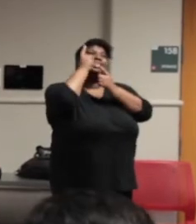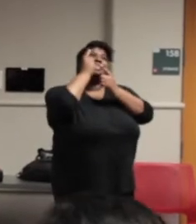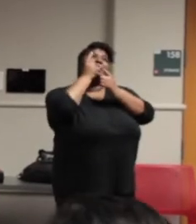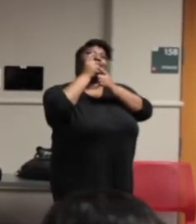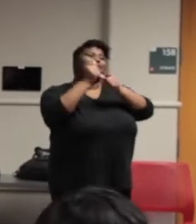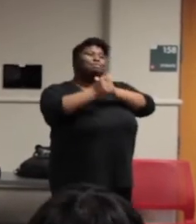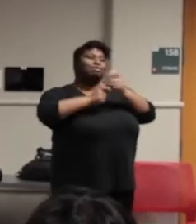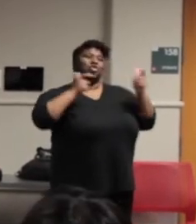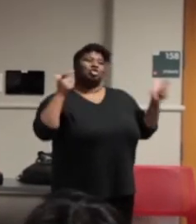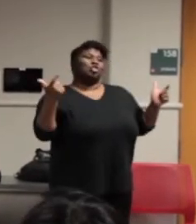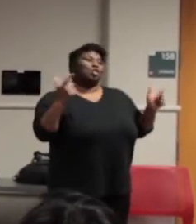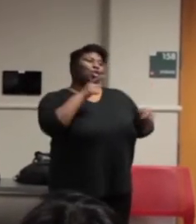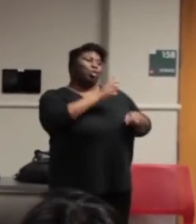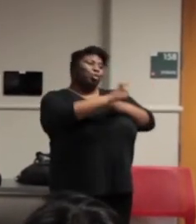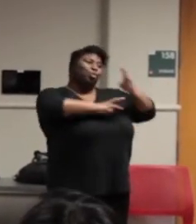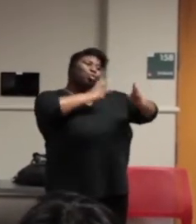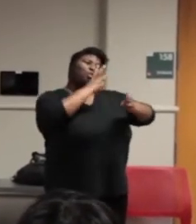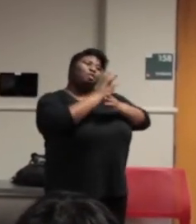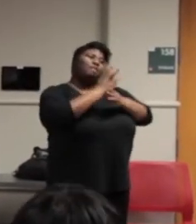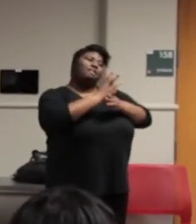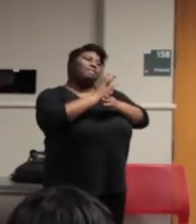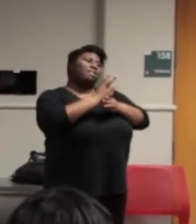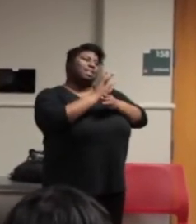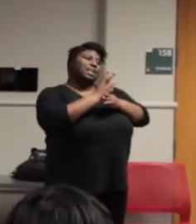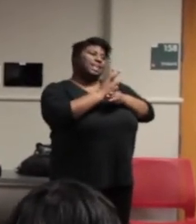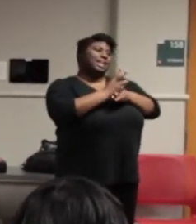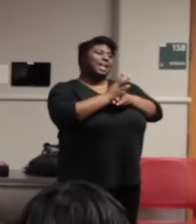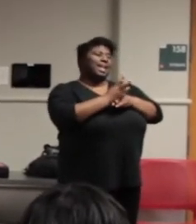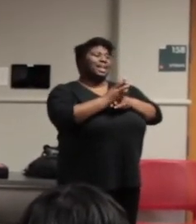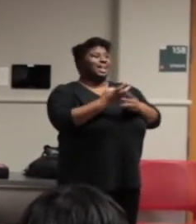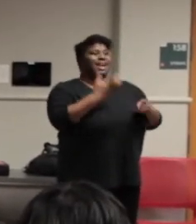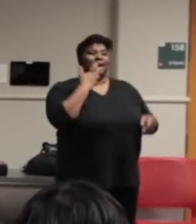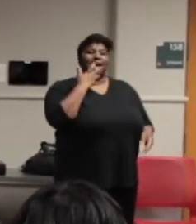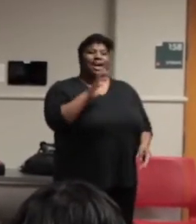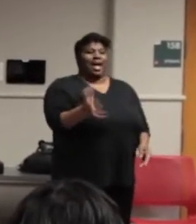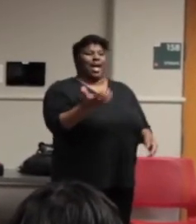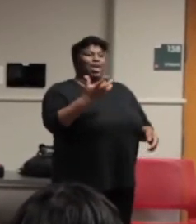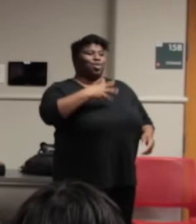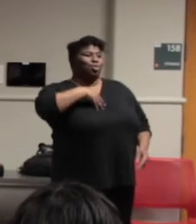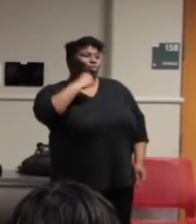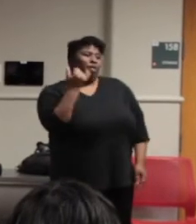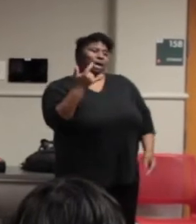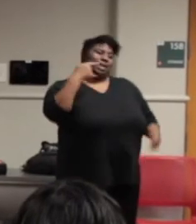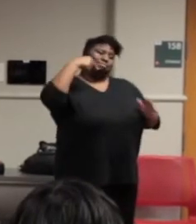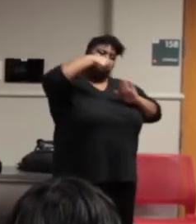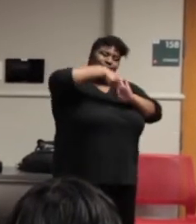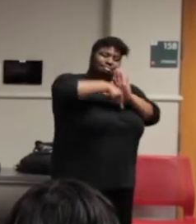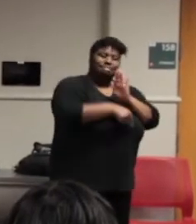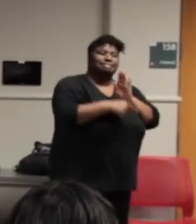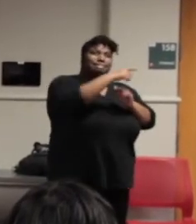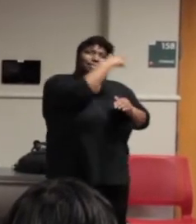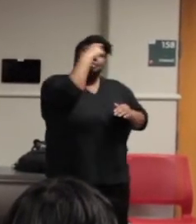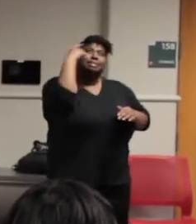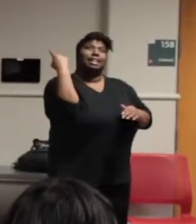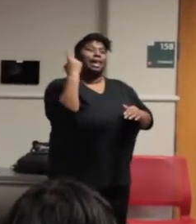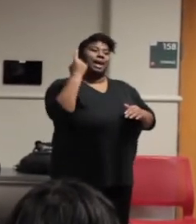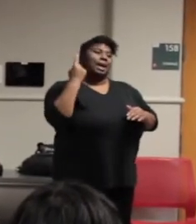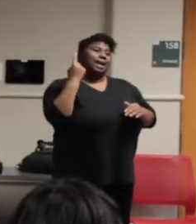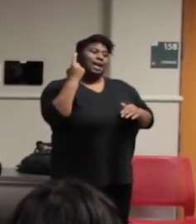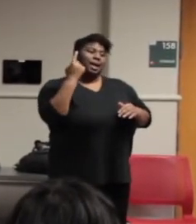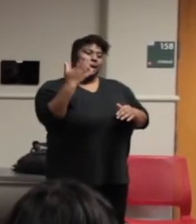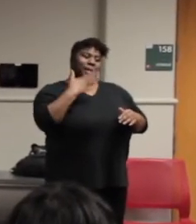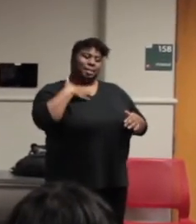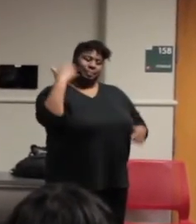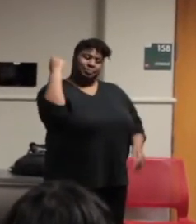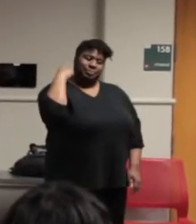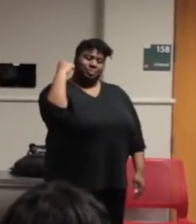My whole body was filled with understanding, hot and white and deep and black. I frantically blinked just once, and there I was on the back, on my